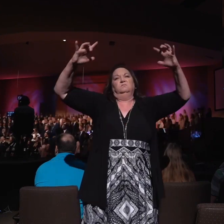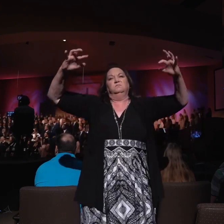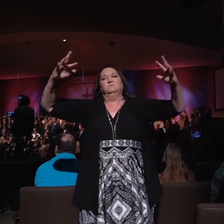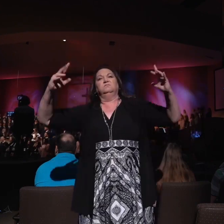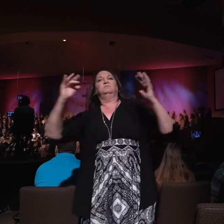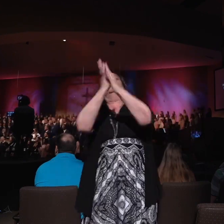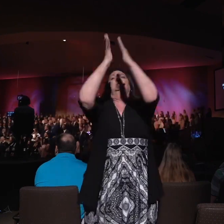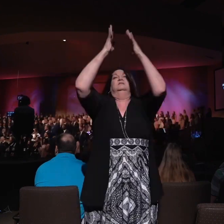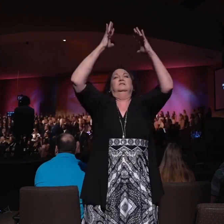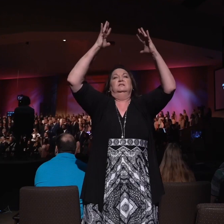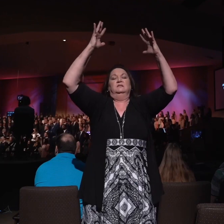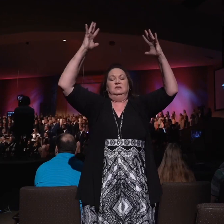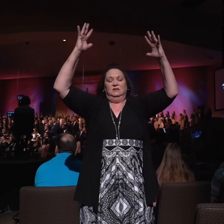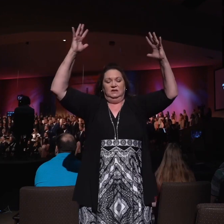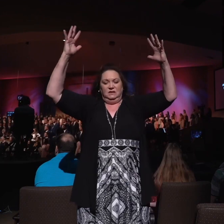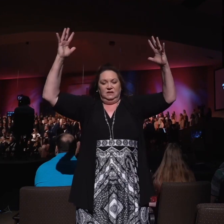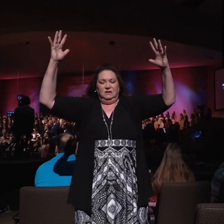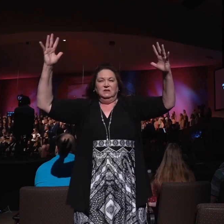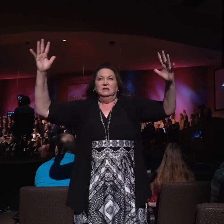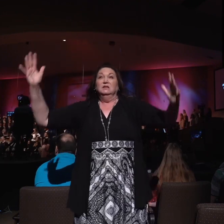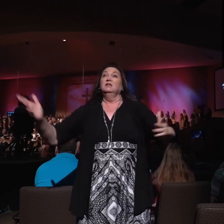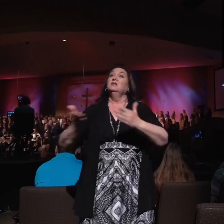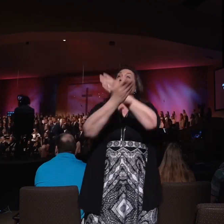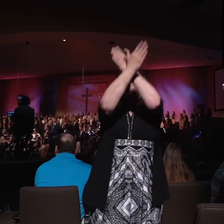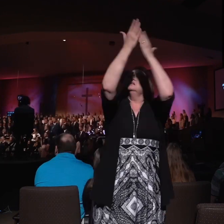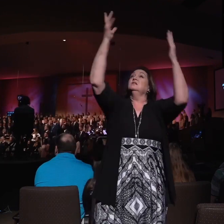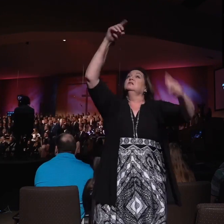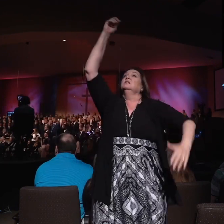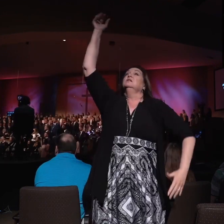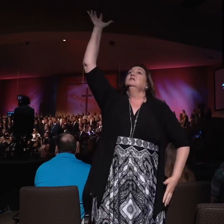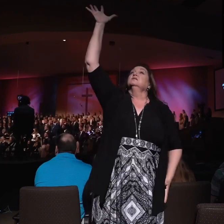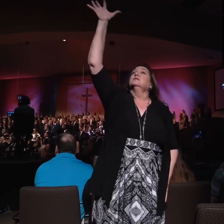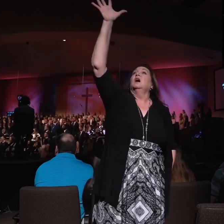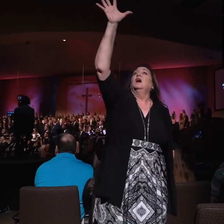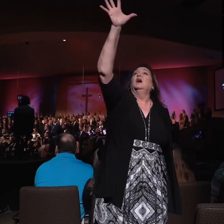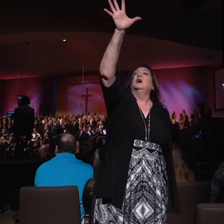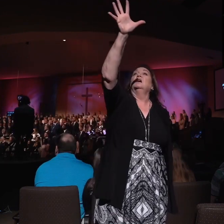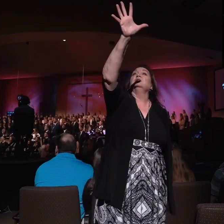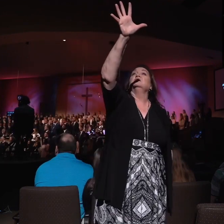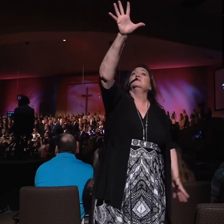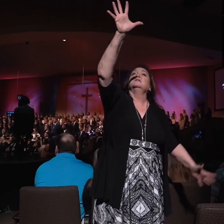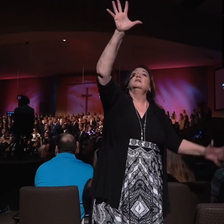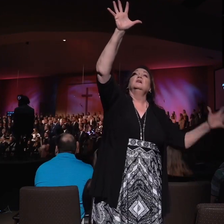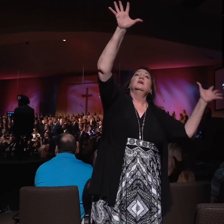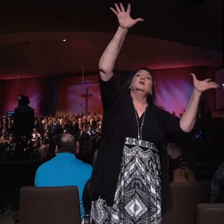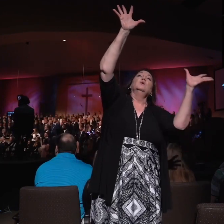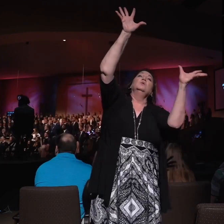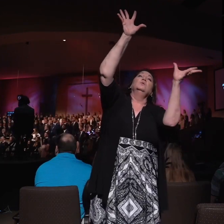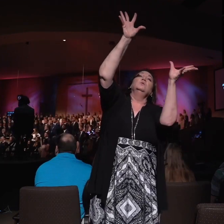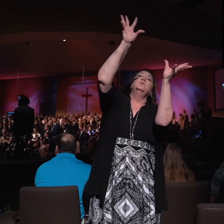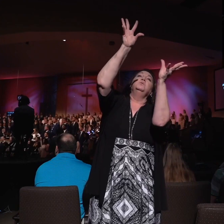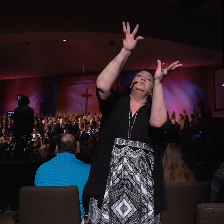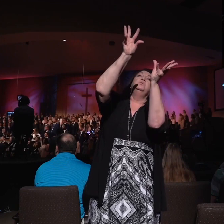And the sun refuses to shine